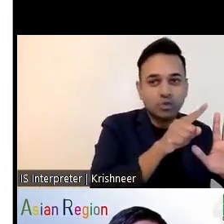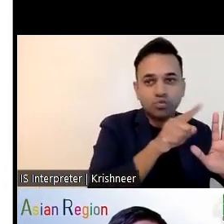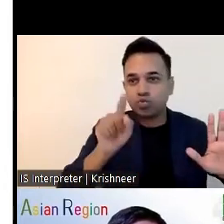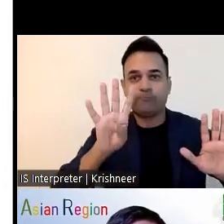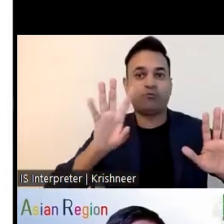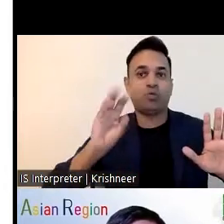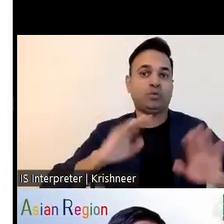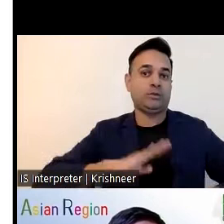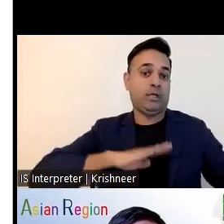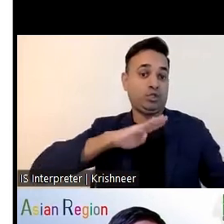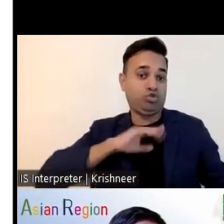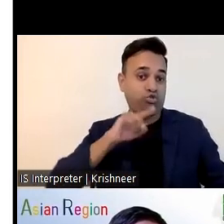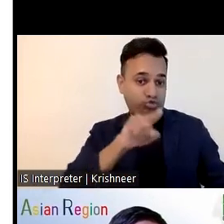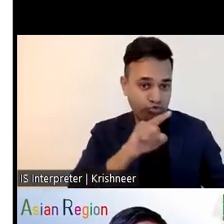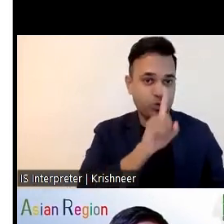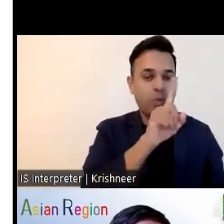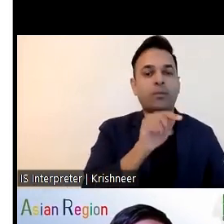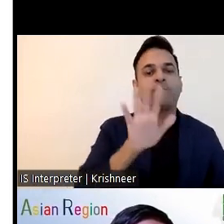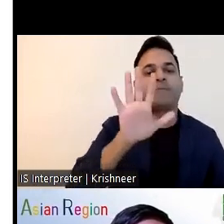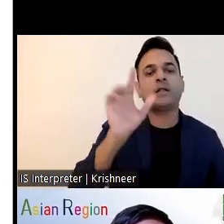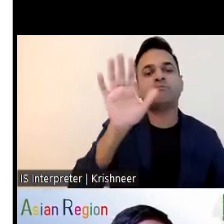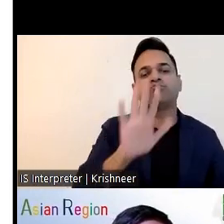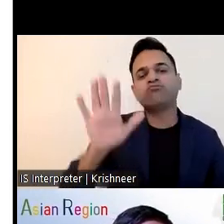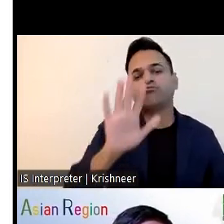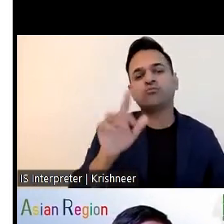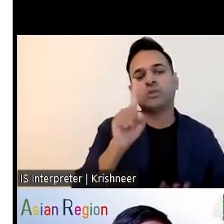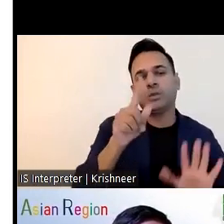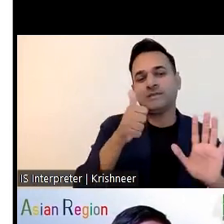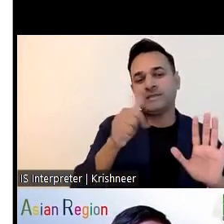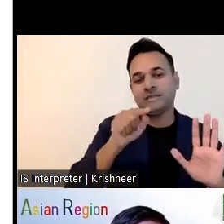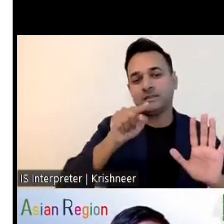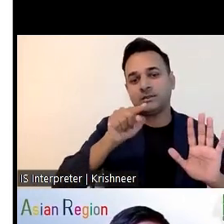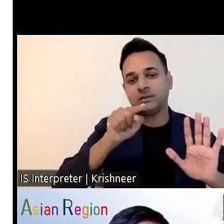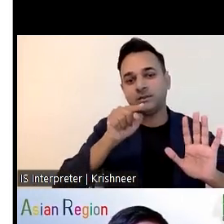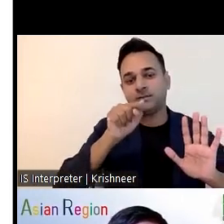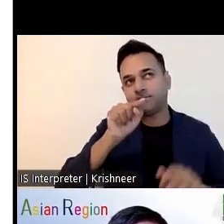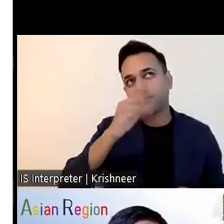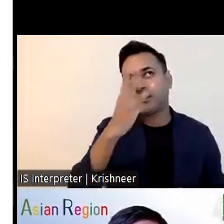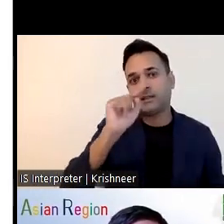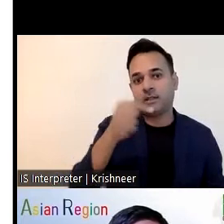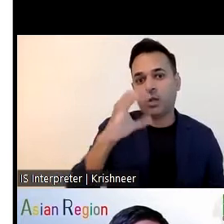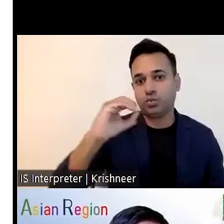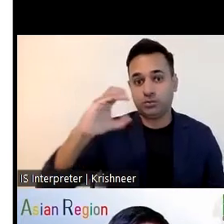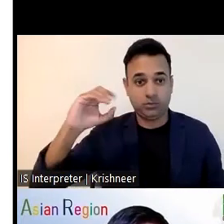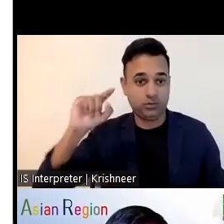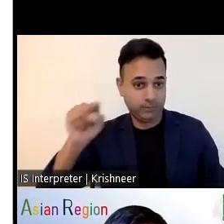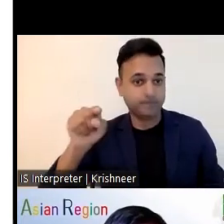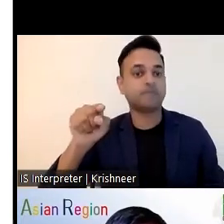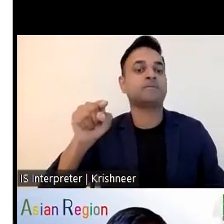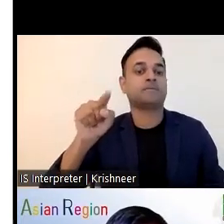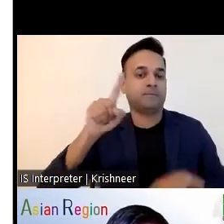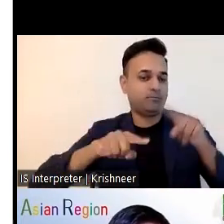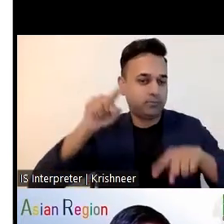have showed that people persons with disabilities are living really vulnerable life and they are under poverty line